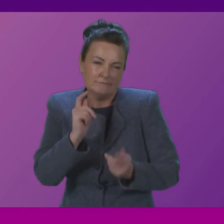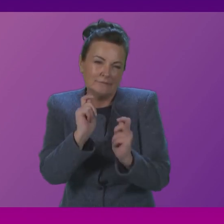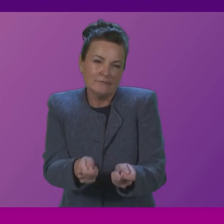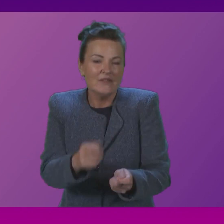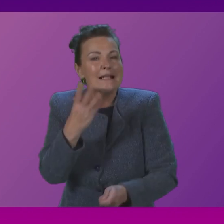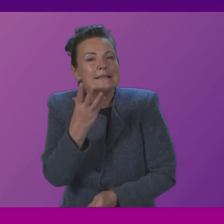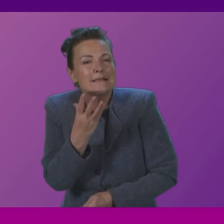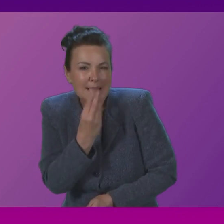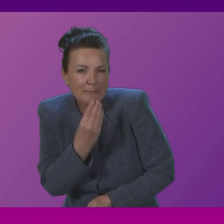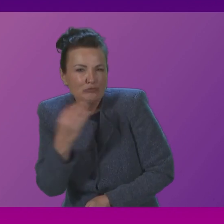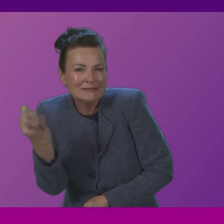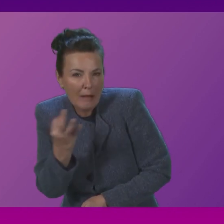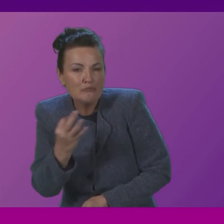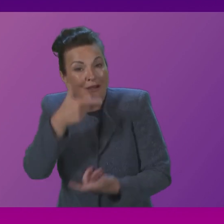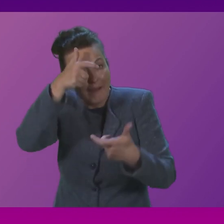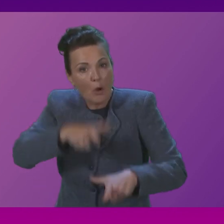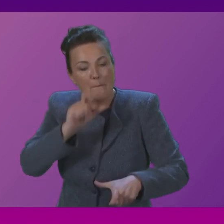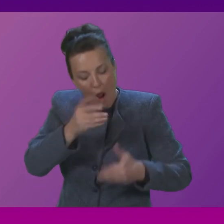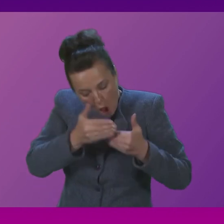Mercedes Vialba Thanks President